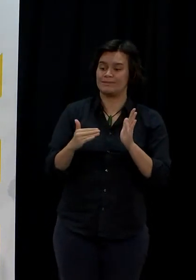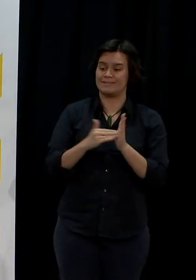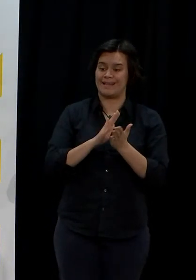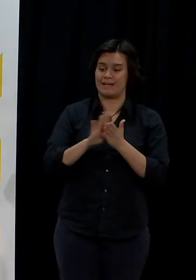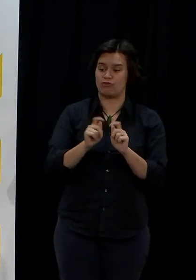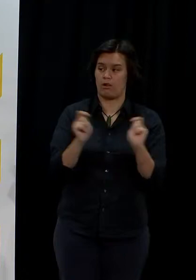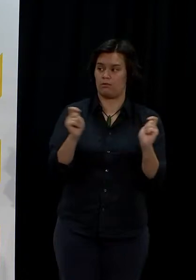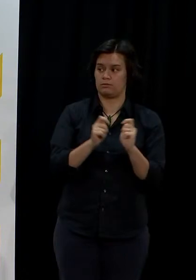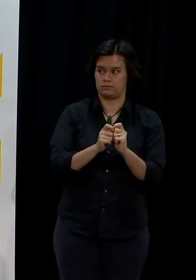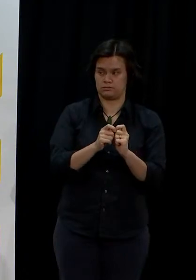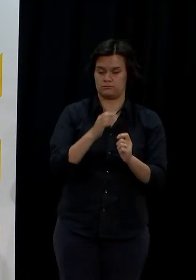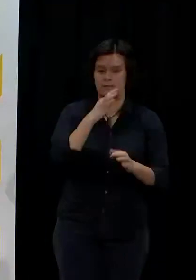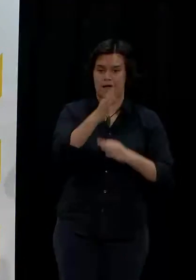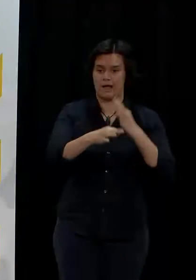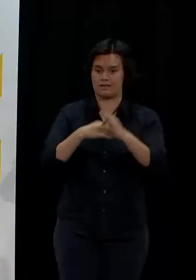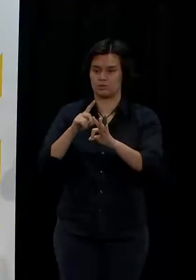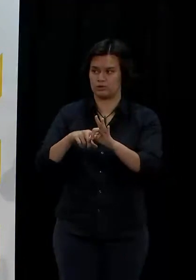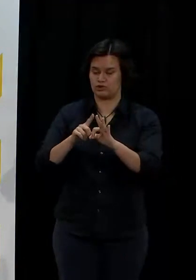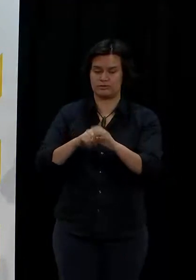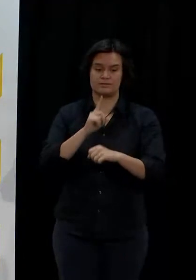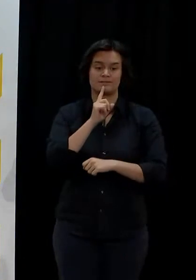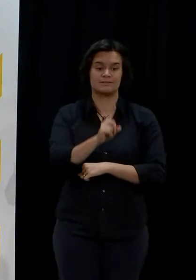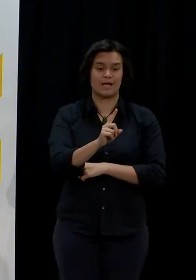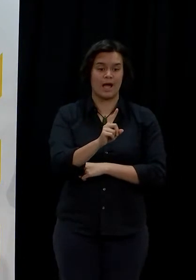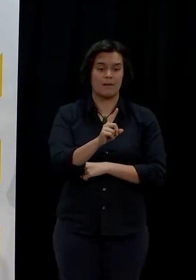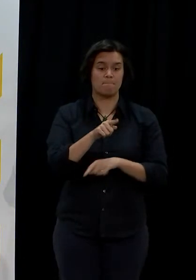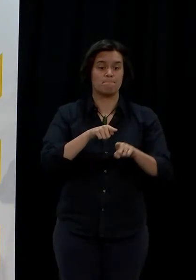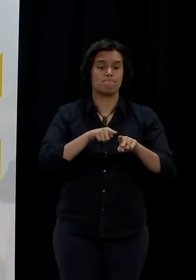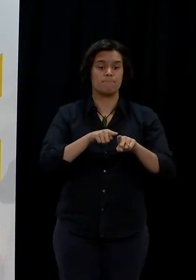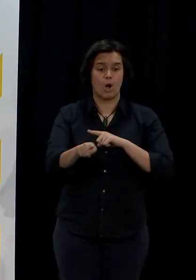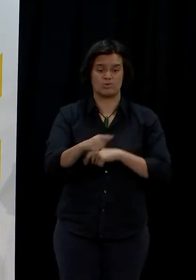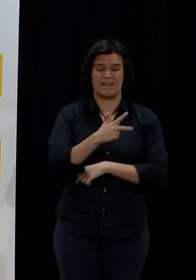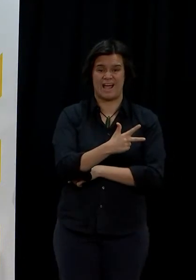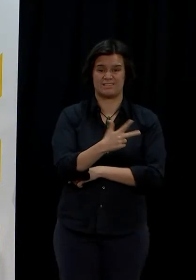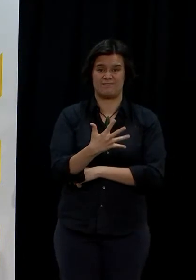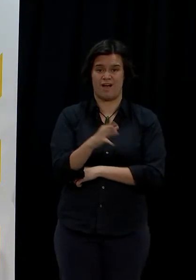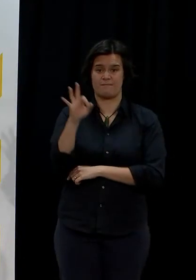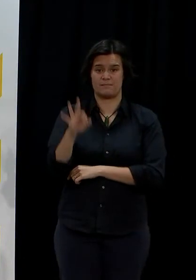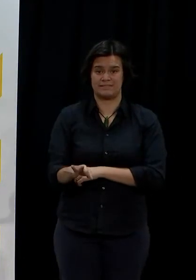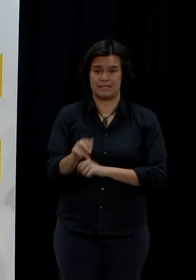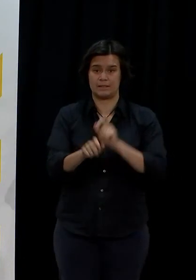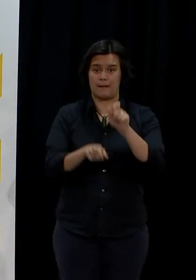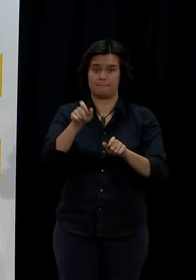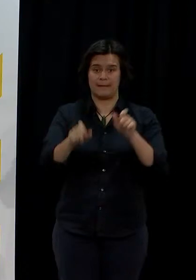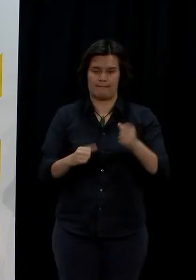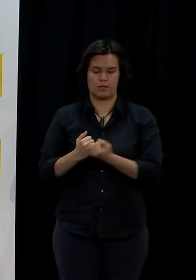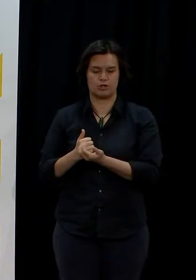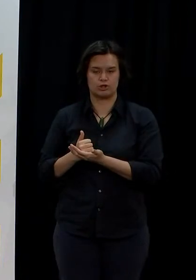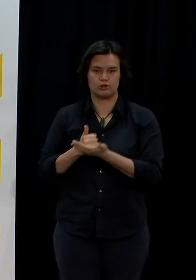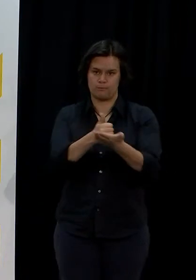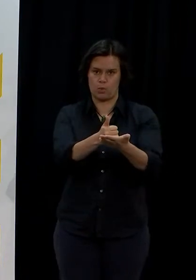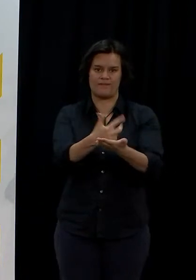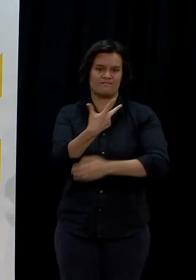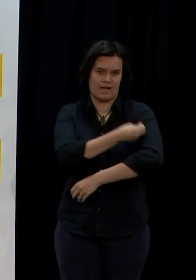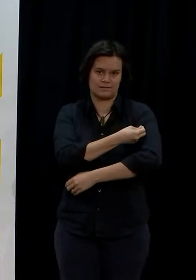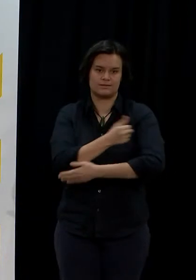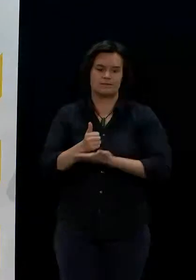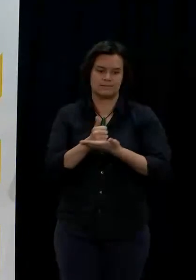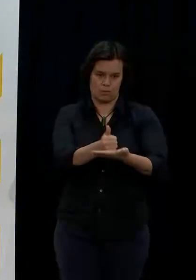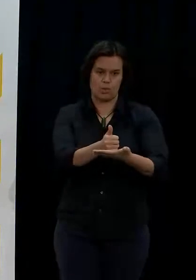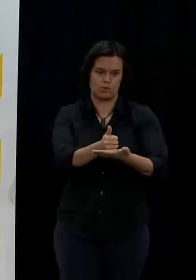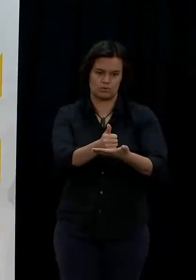85% of Kiwis support the elimination. How heartened are you by that? Kiwis are supporting them. Really heartened. And you can see that in the compliance.